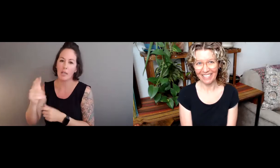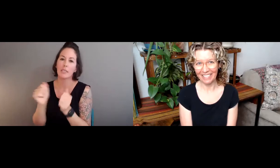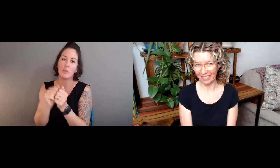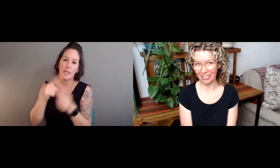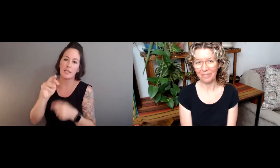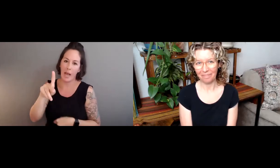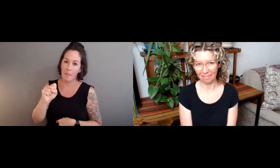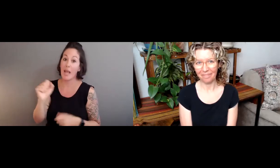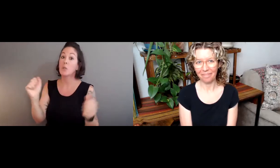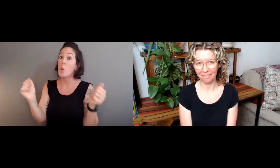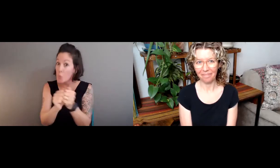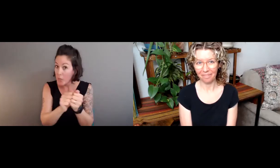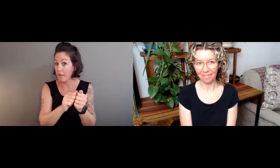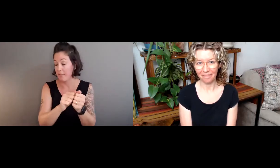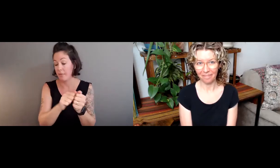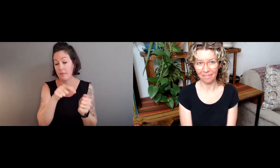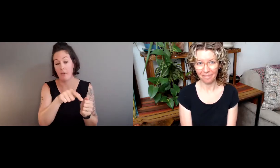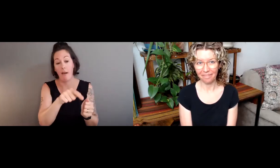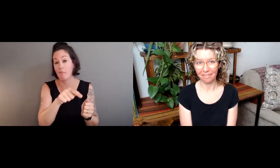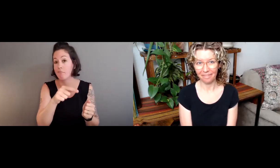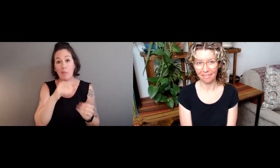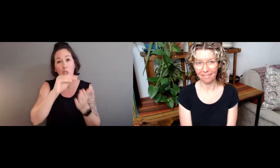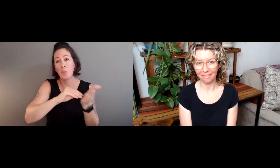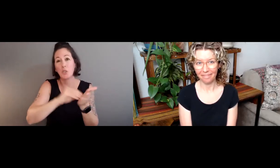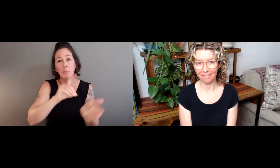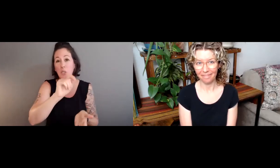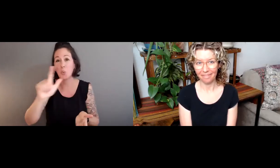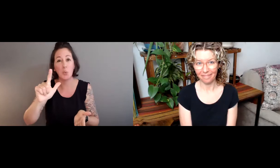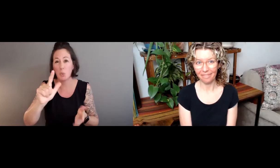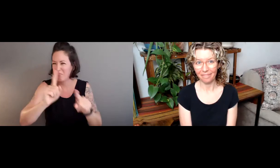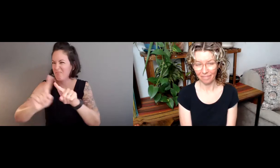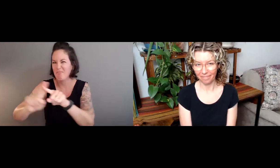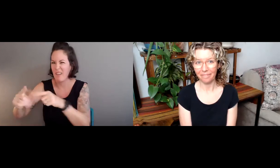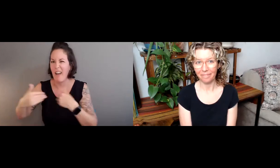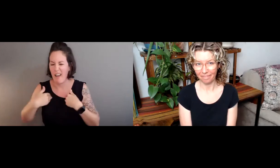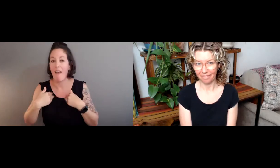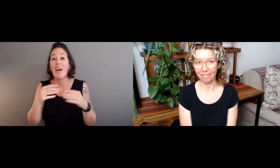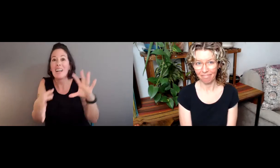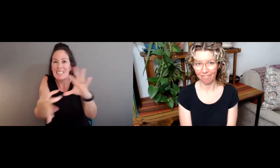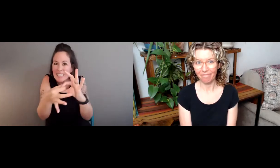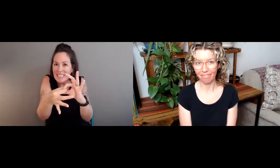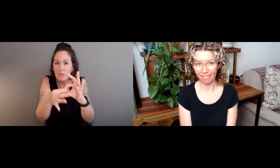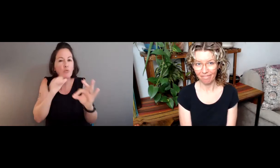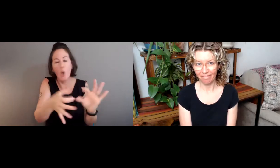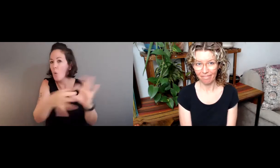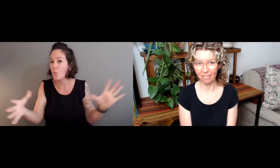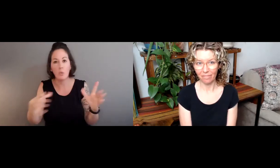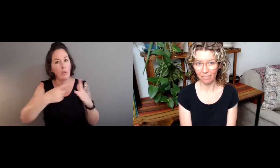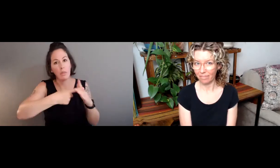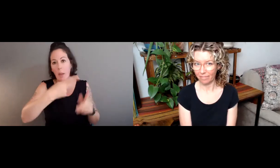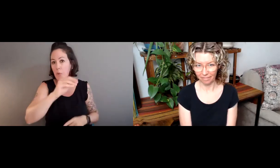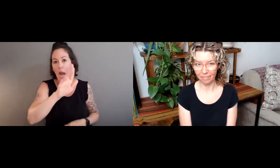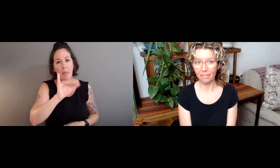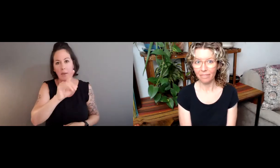our best is something that I'm not satisfied with. We need that identifying information